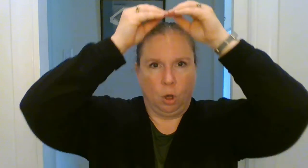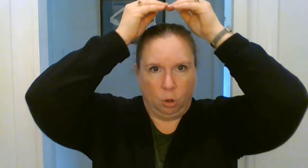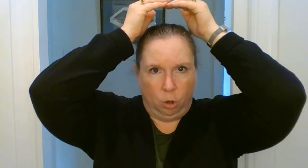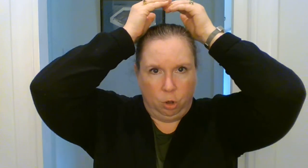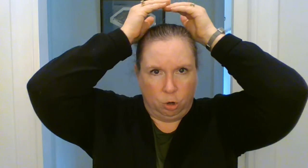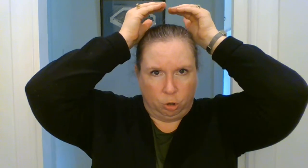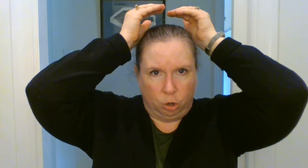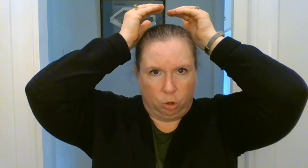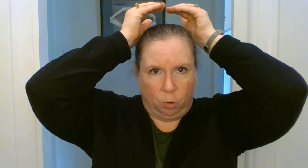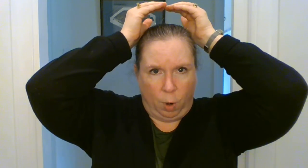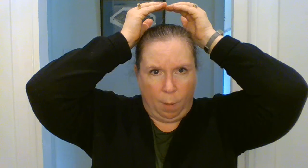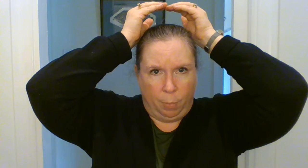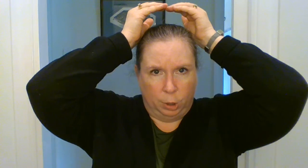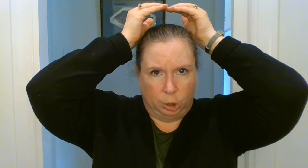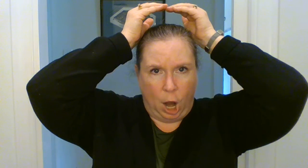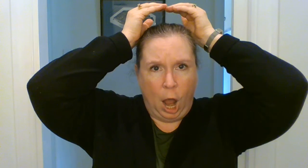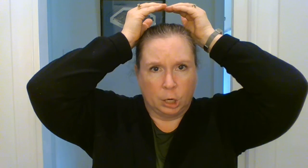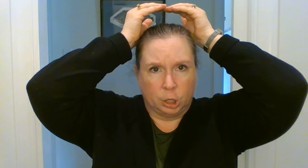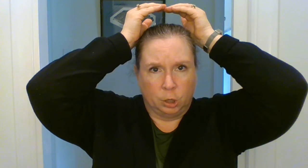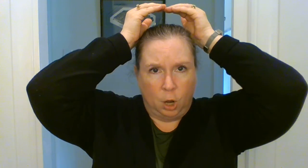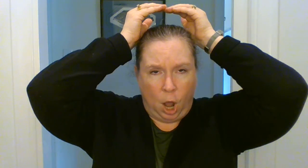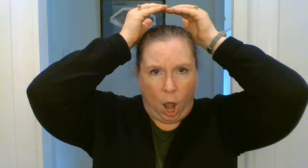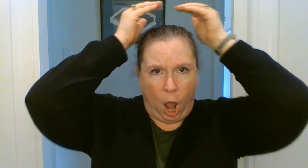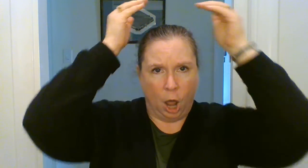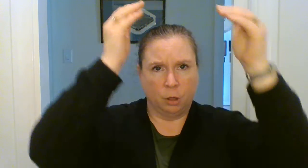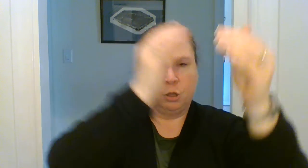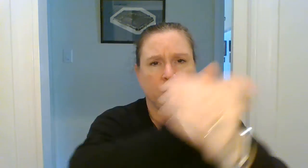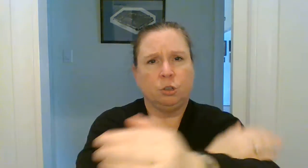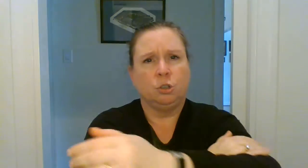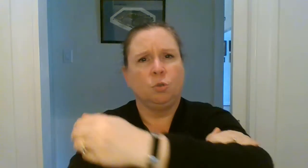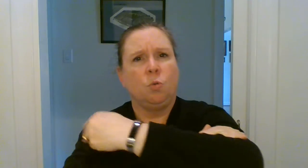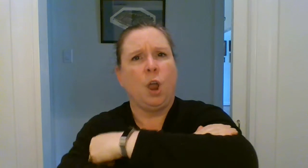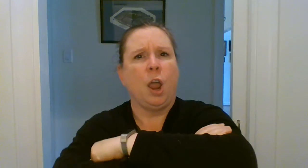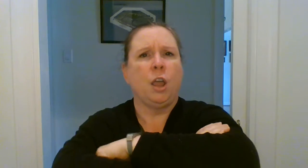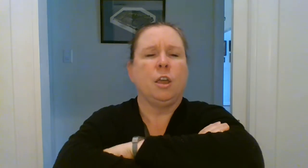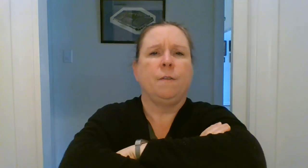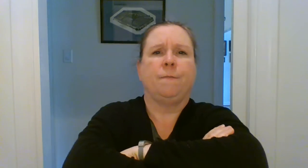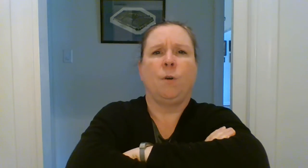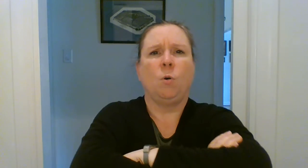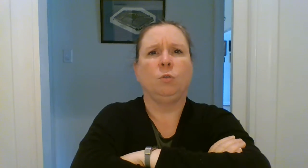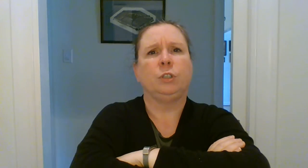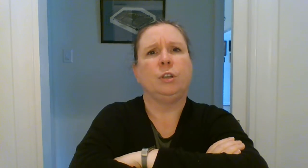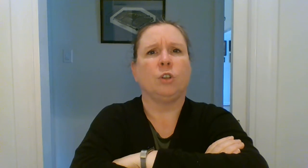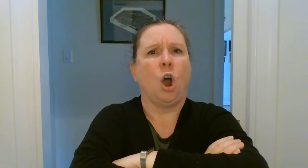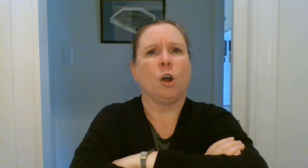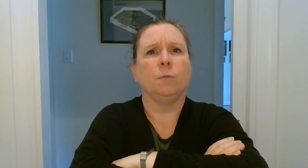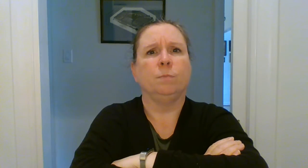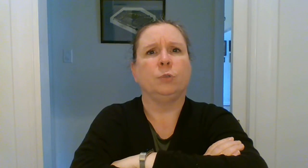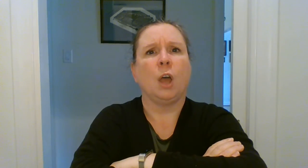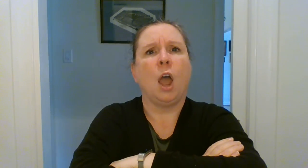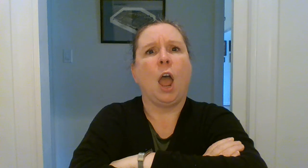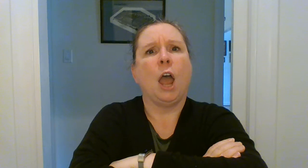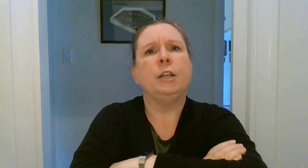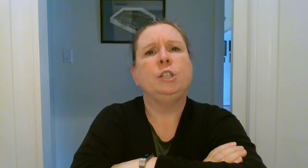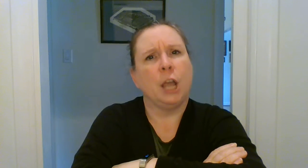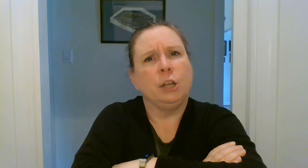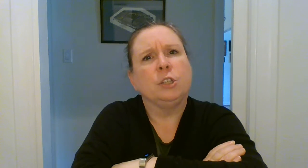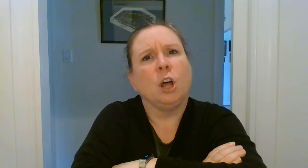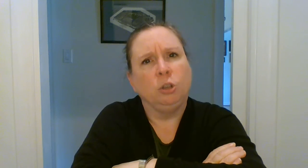This is Grandpa's hat and this is the way he folds his arms and takes a